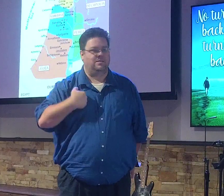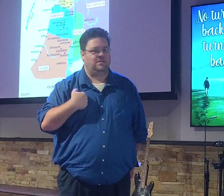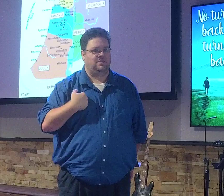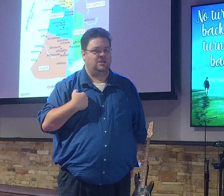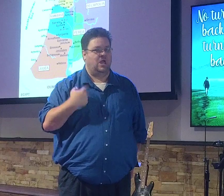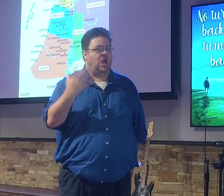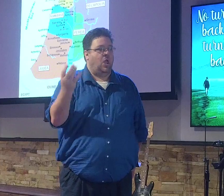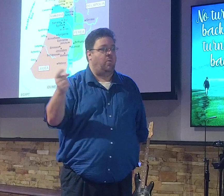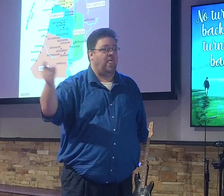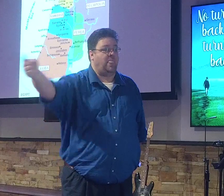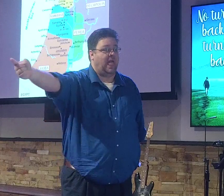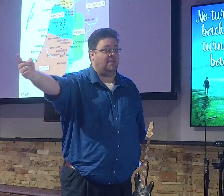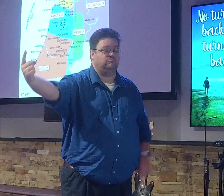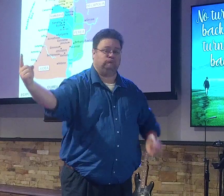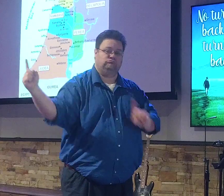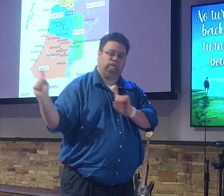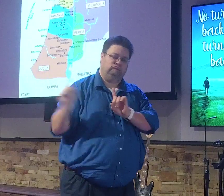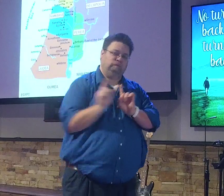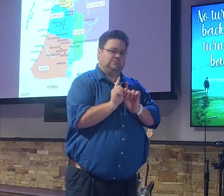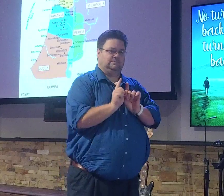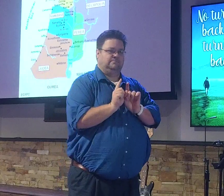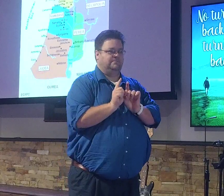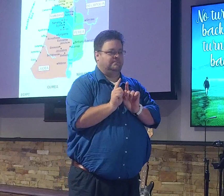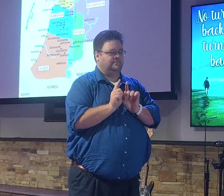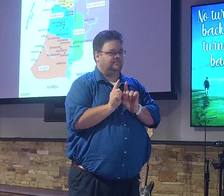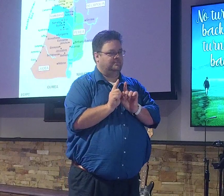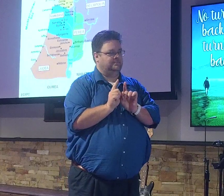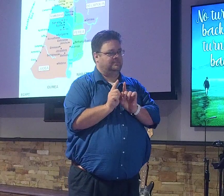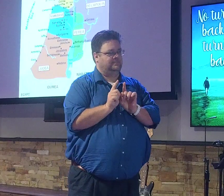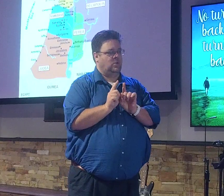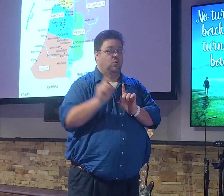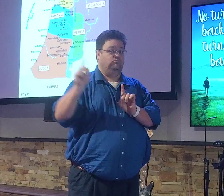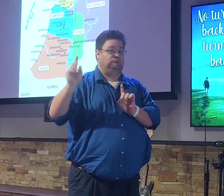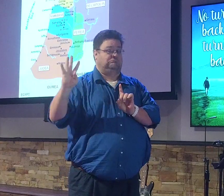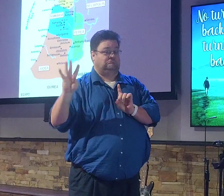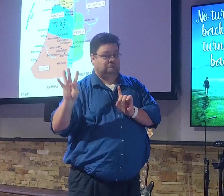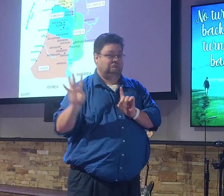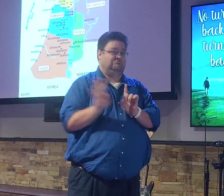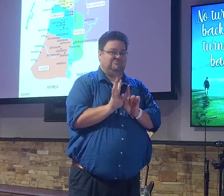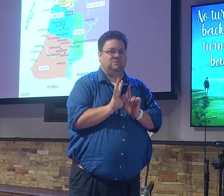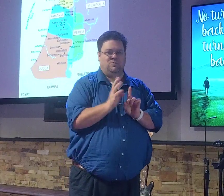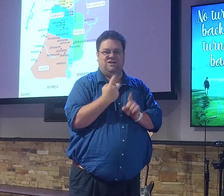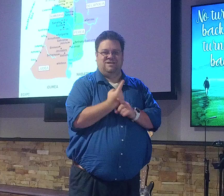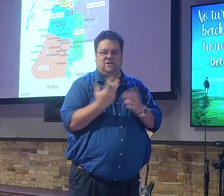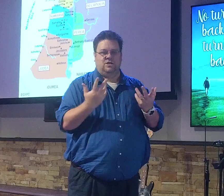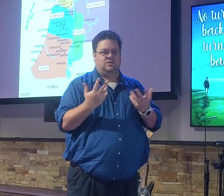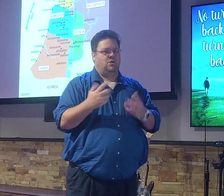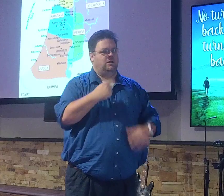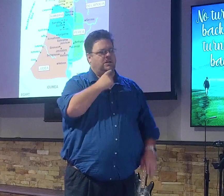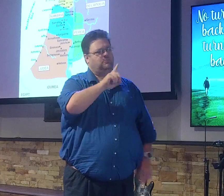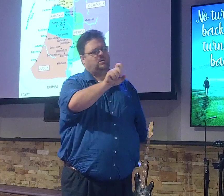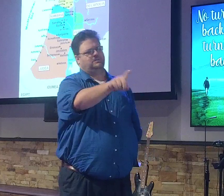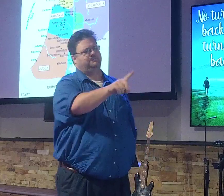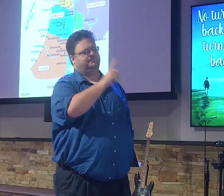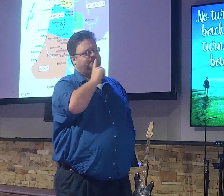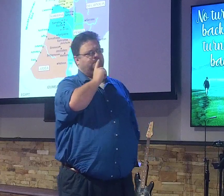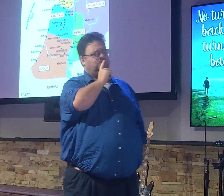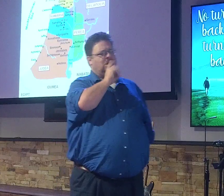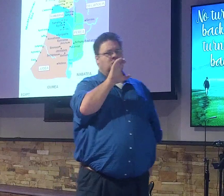them to be close to him. And so my question for you today is, do you desire to follow Christ? Christ,